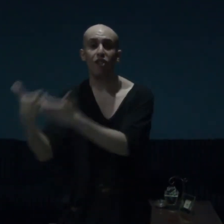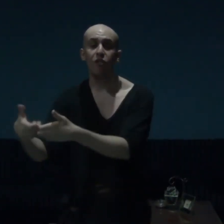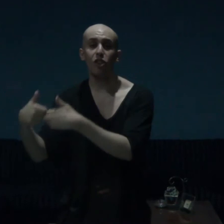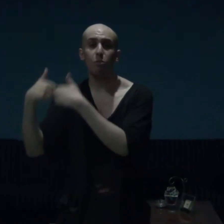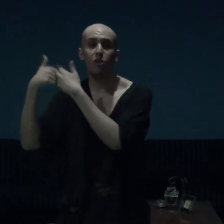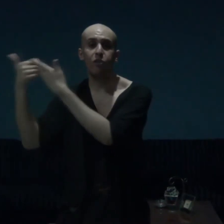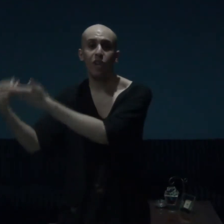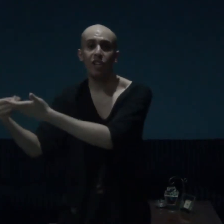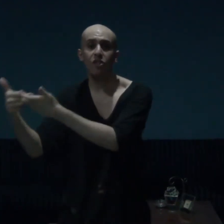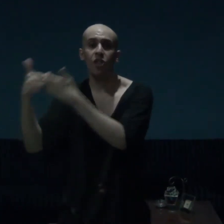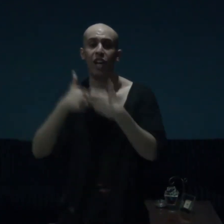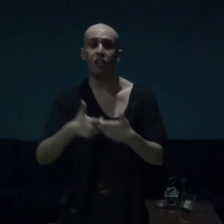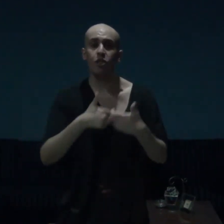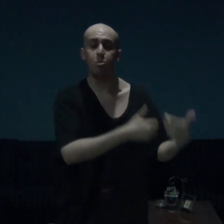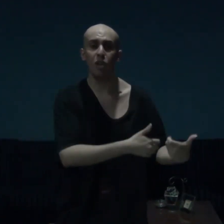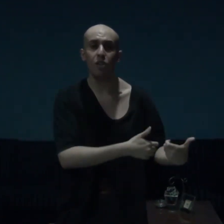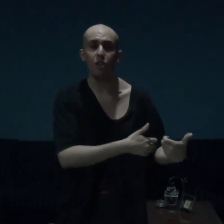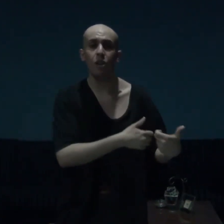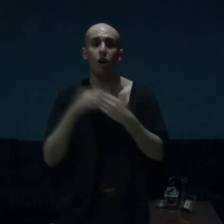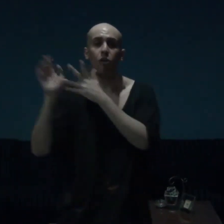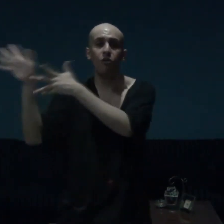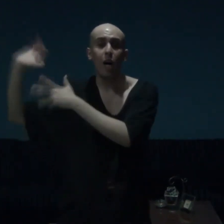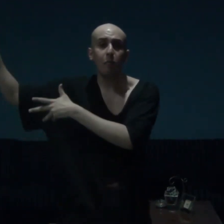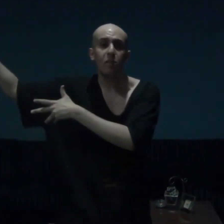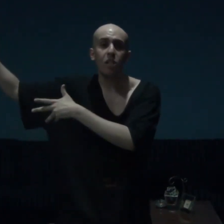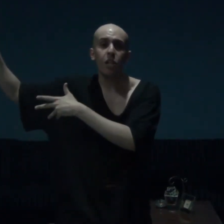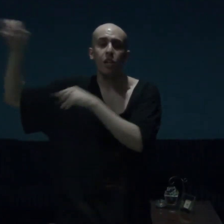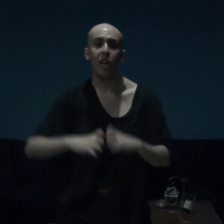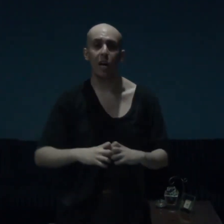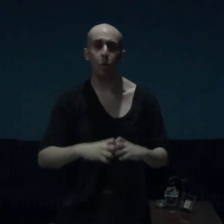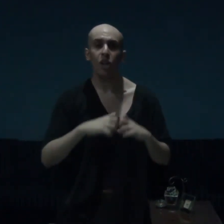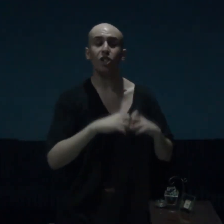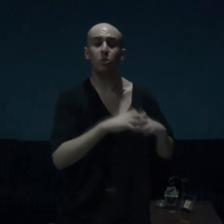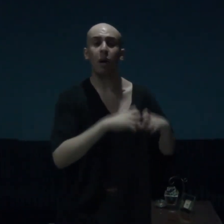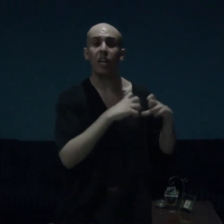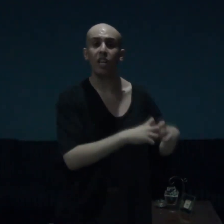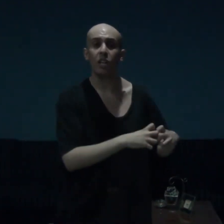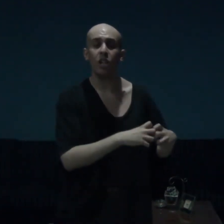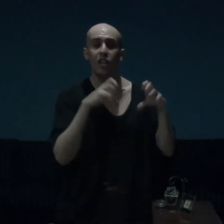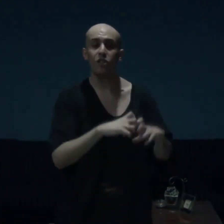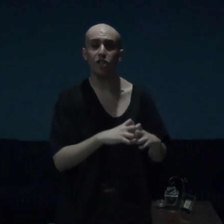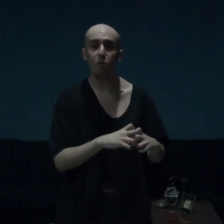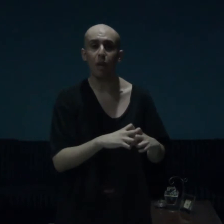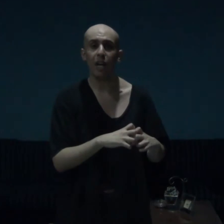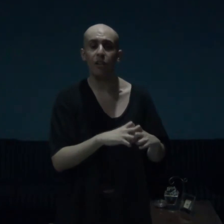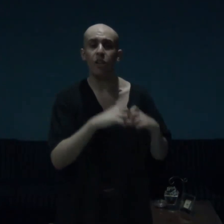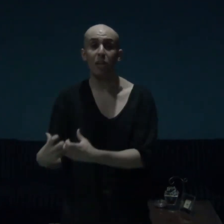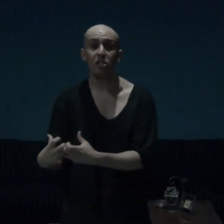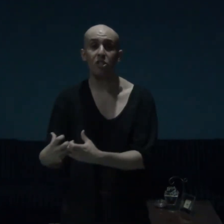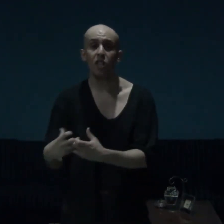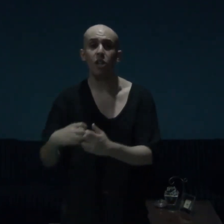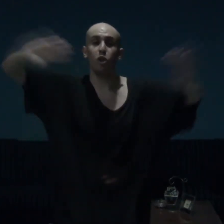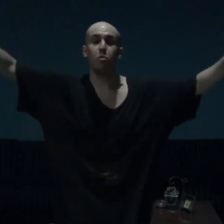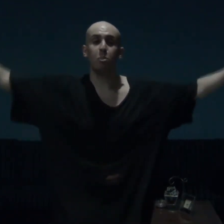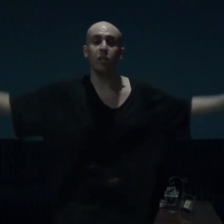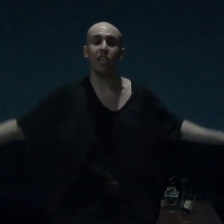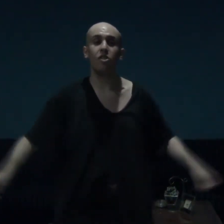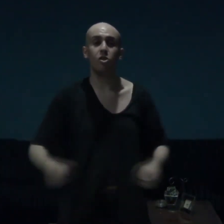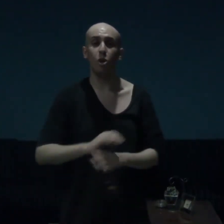a former friend, and, brother, of, Abdi, now, Ishmael, and this man, Bessie, was played so